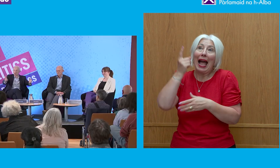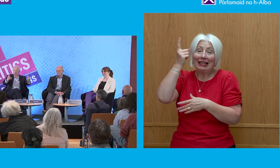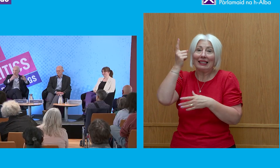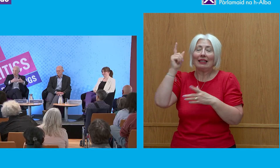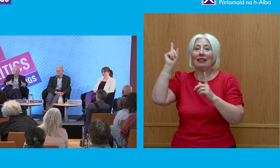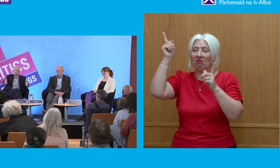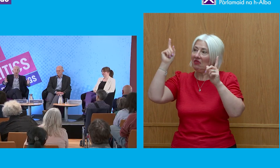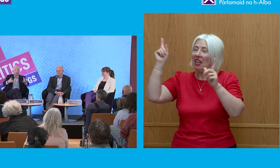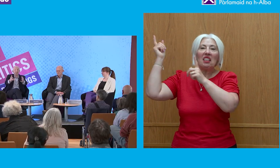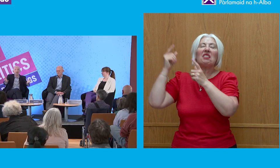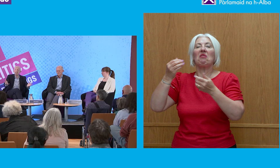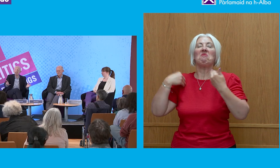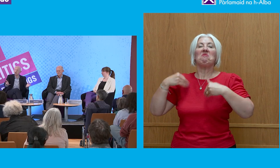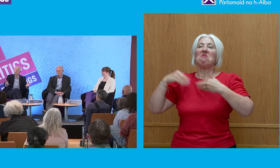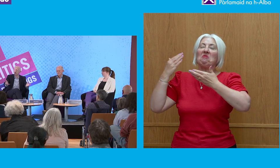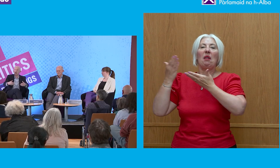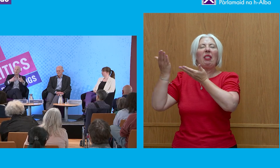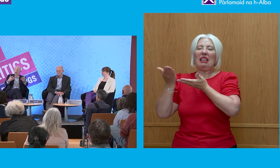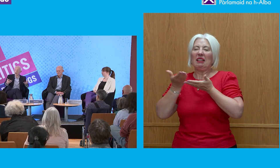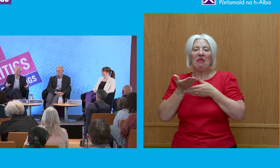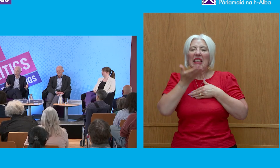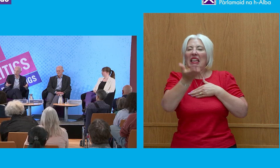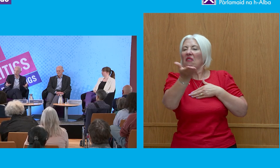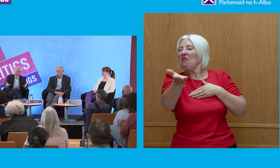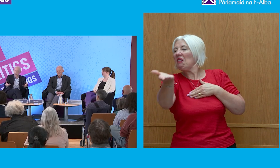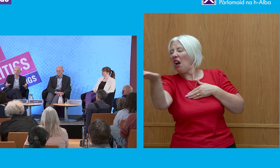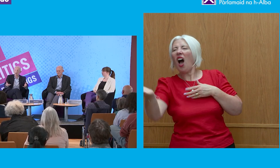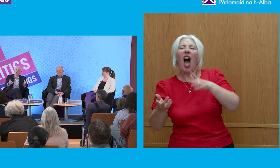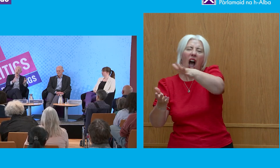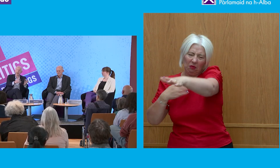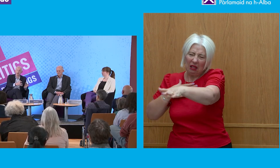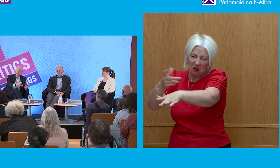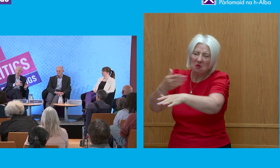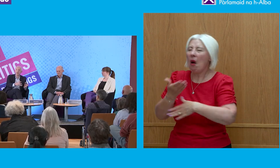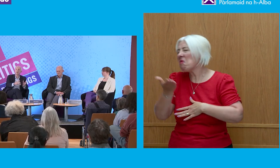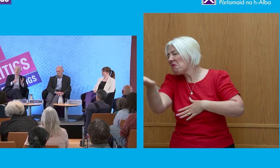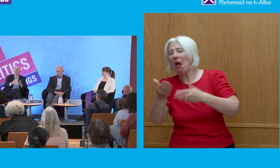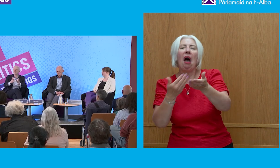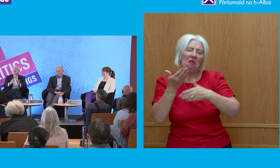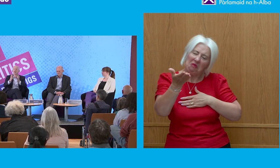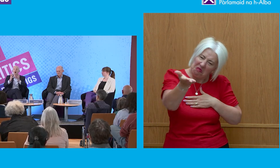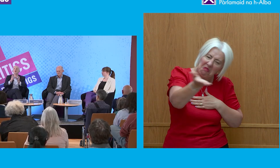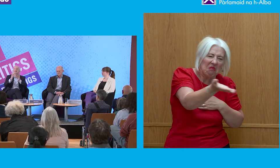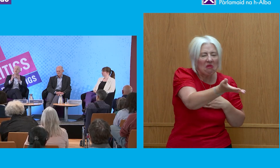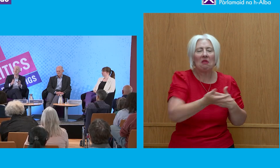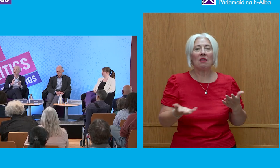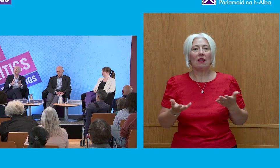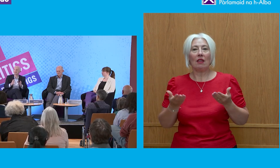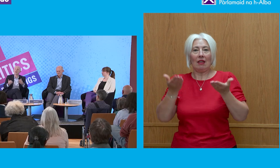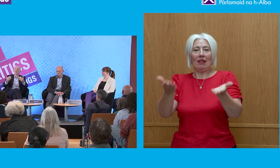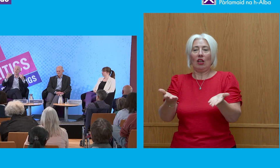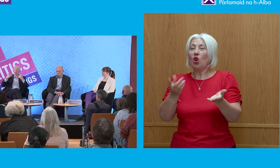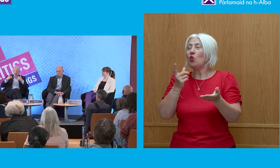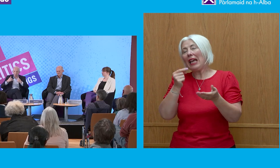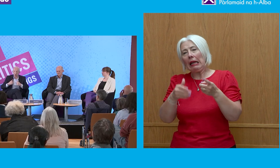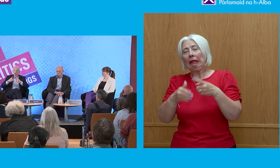gifts to the others. That's an 18th century model of patronage. Right? You can try and limit it, but fundamentally the only limit on